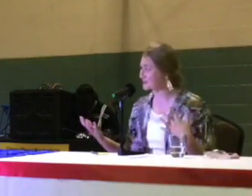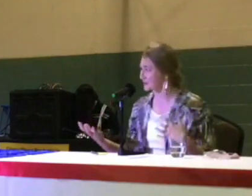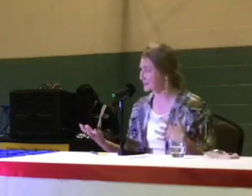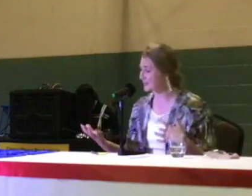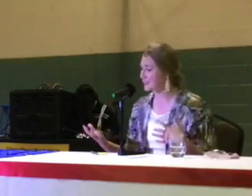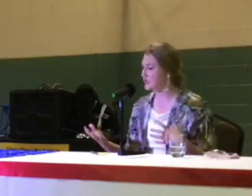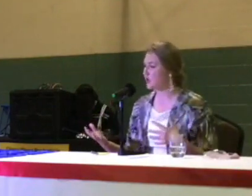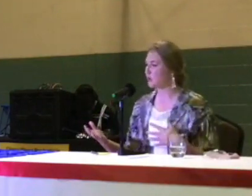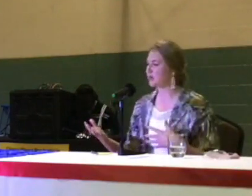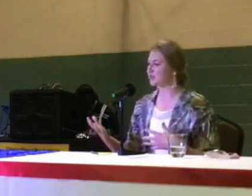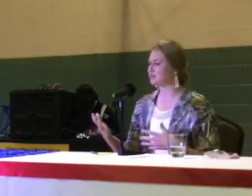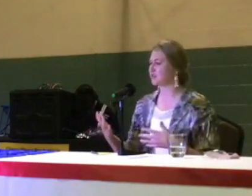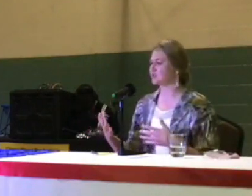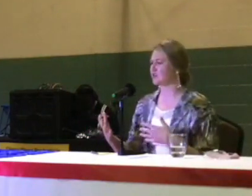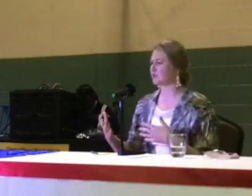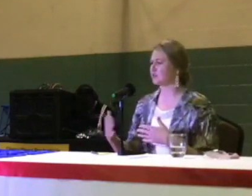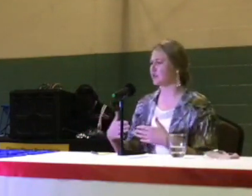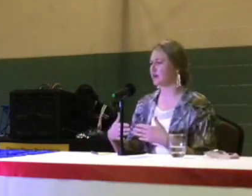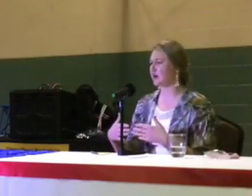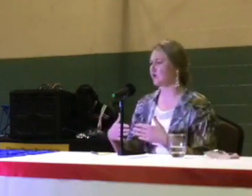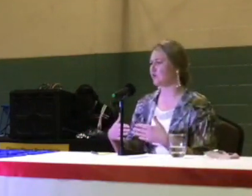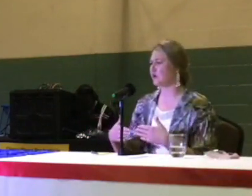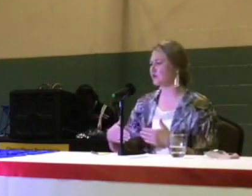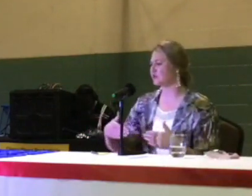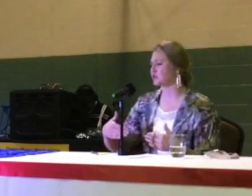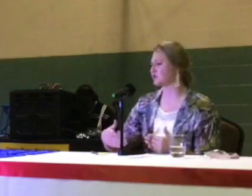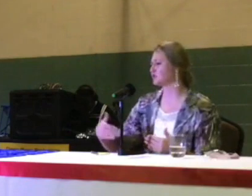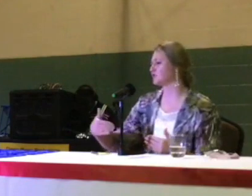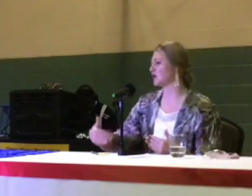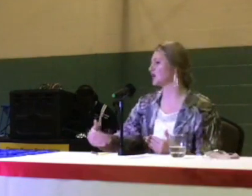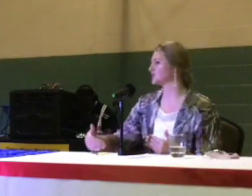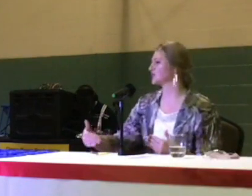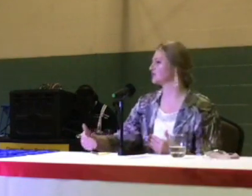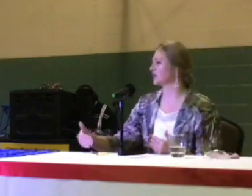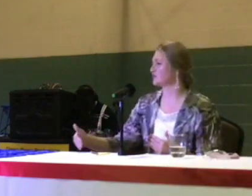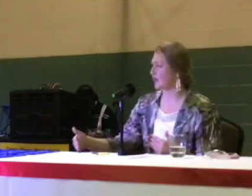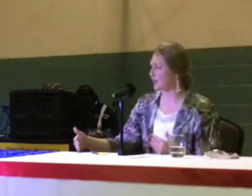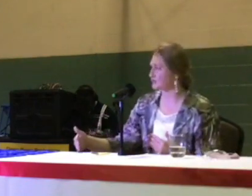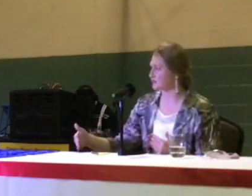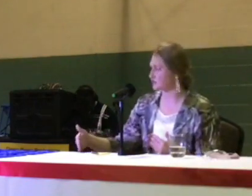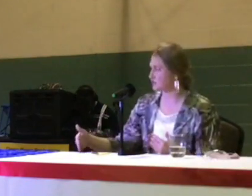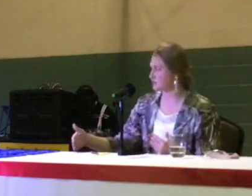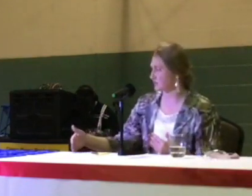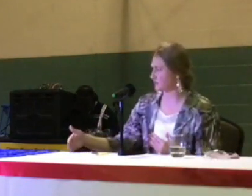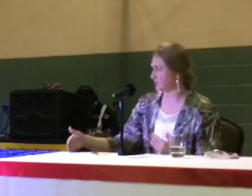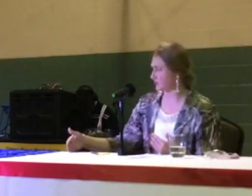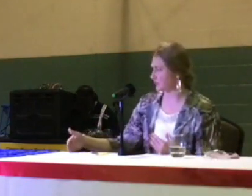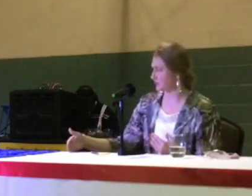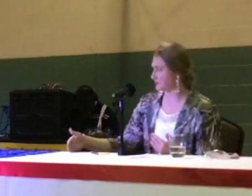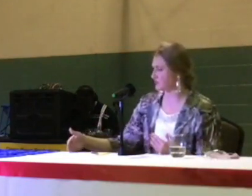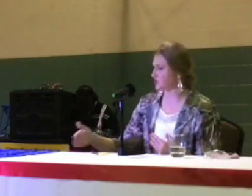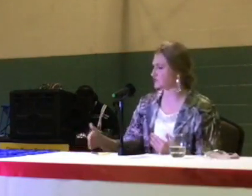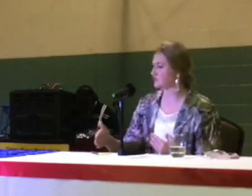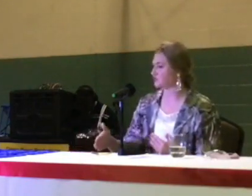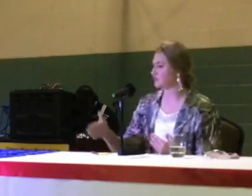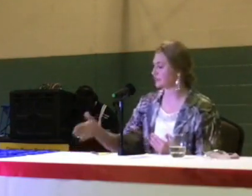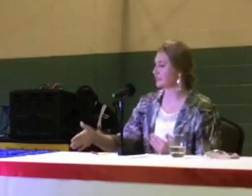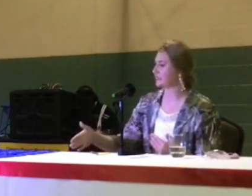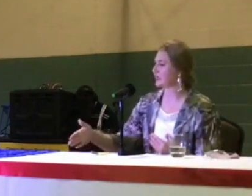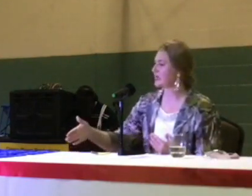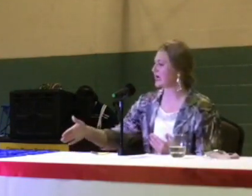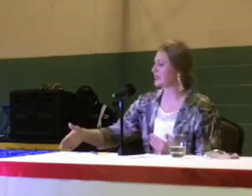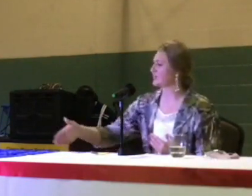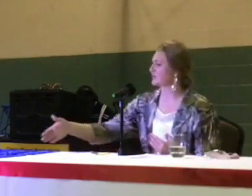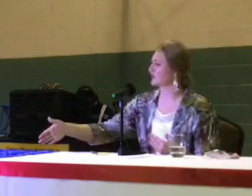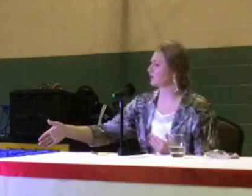Here's this vacant building. We need to make sure that we figure out what are the true long-term impacts of doing something like this, just to fill